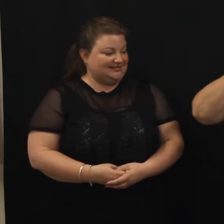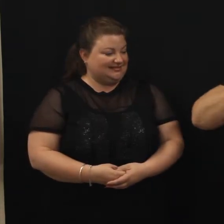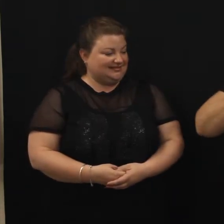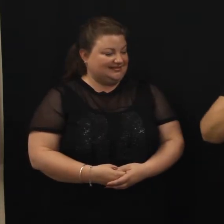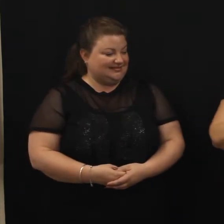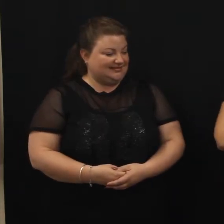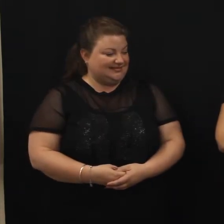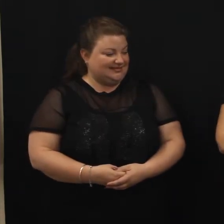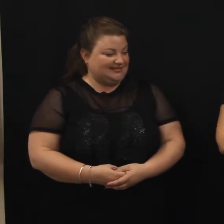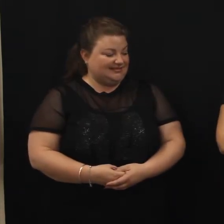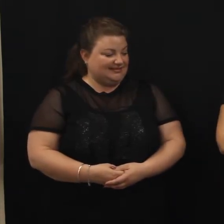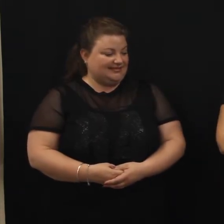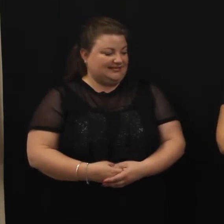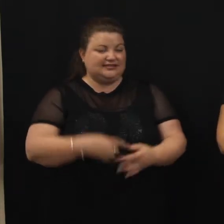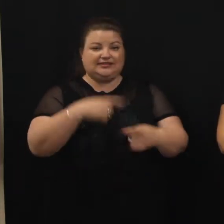It's about an animal.